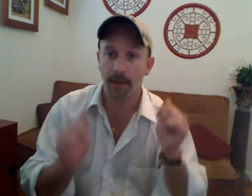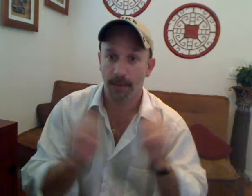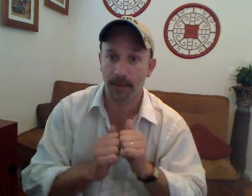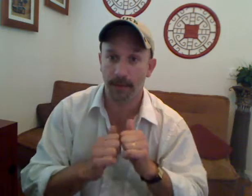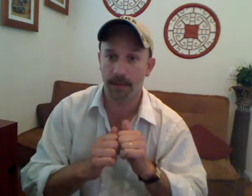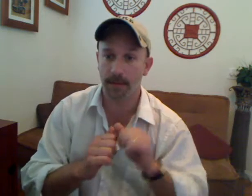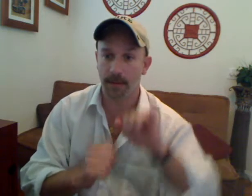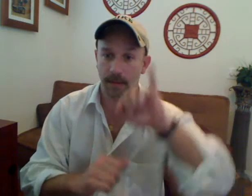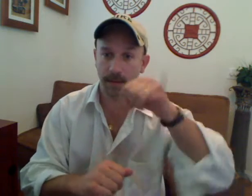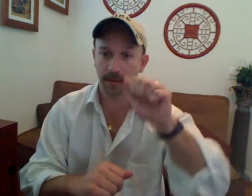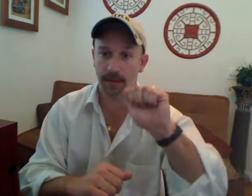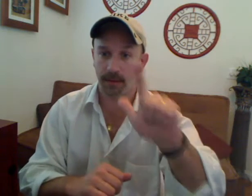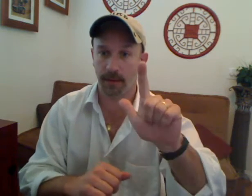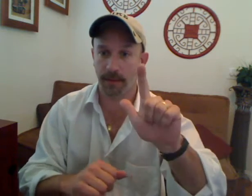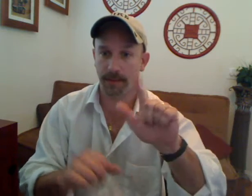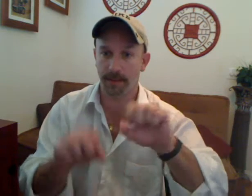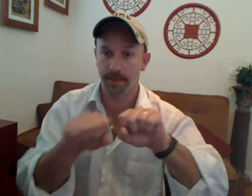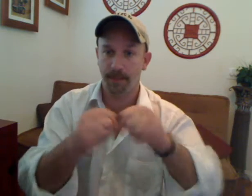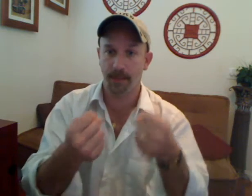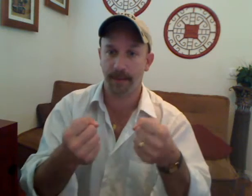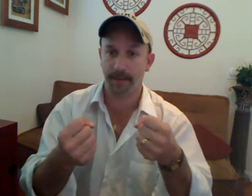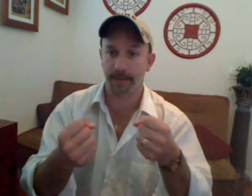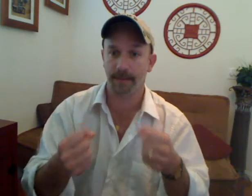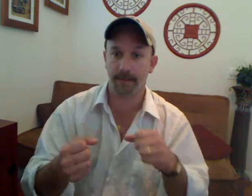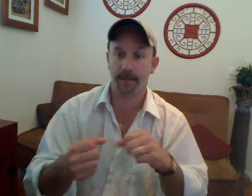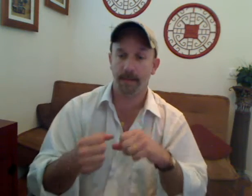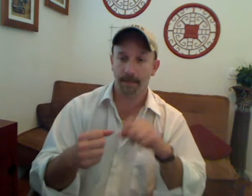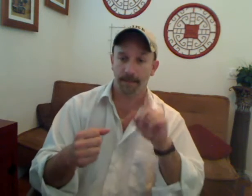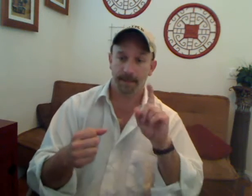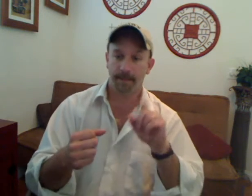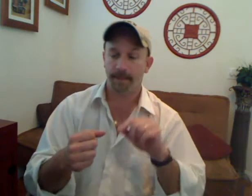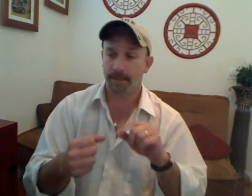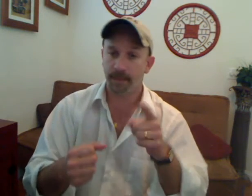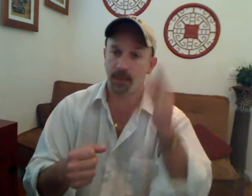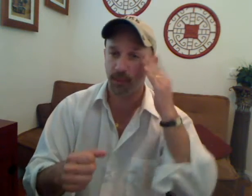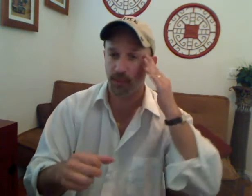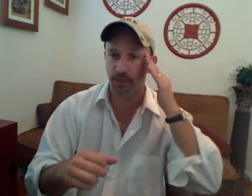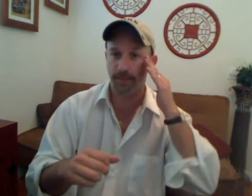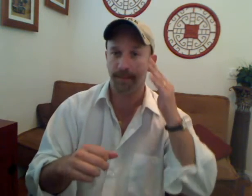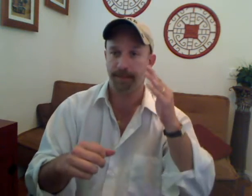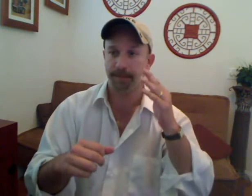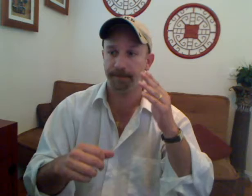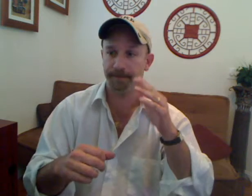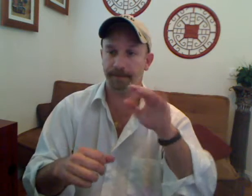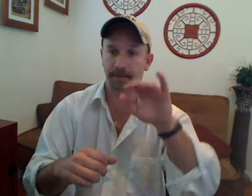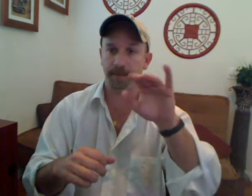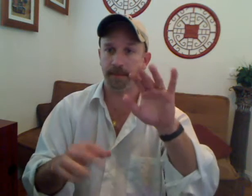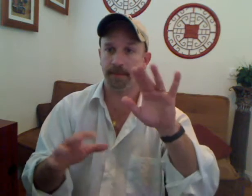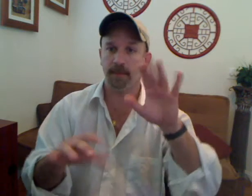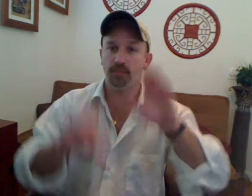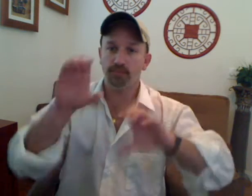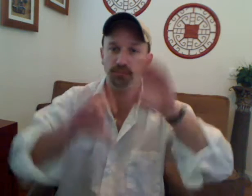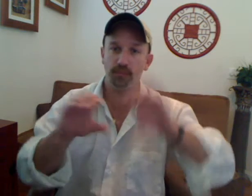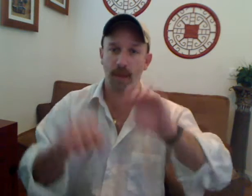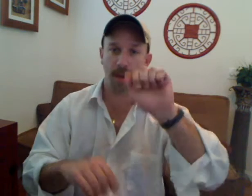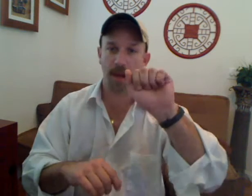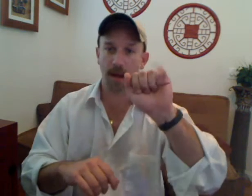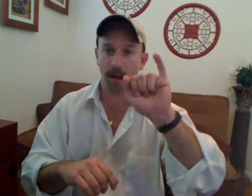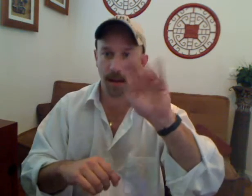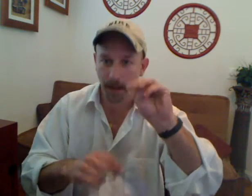So, before you make your second wish, long and hard, I wish I was mayor of the world! Of course you do! You're gonna need